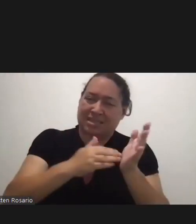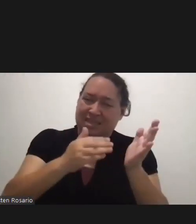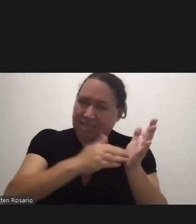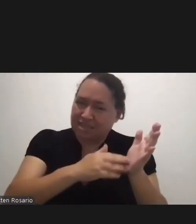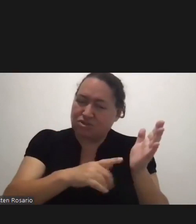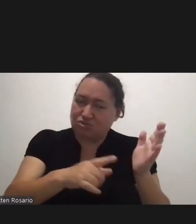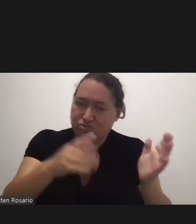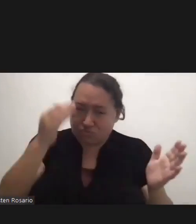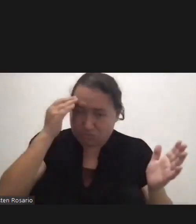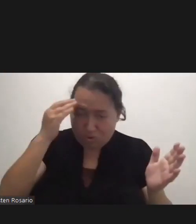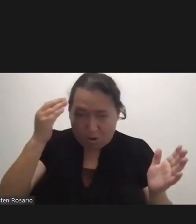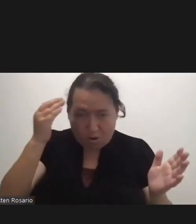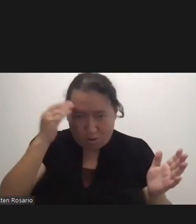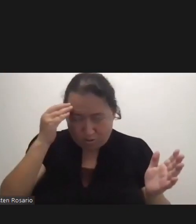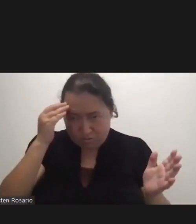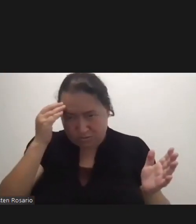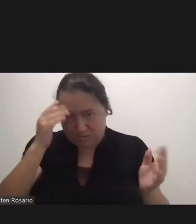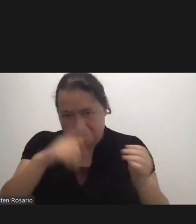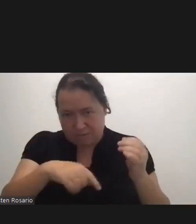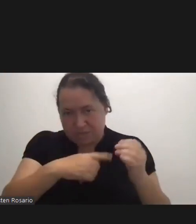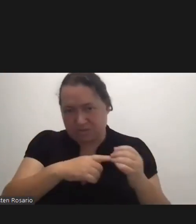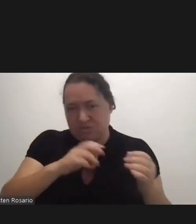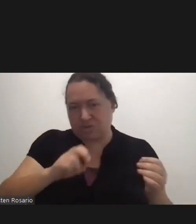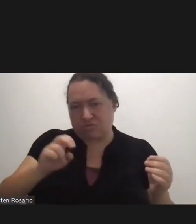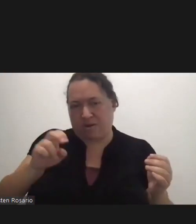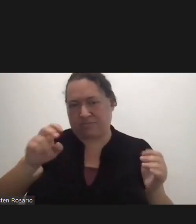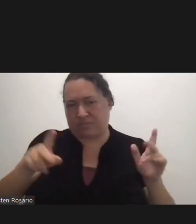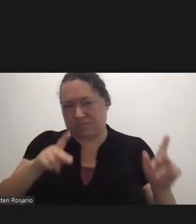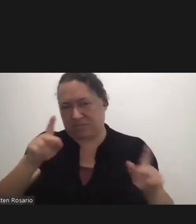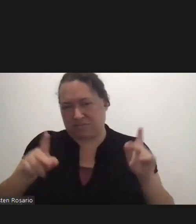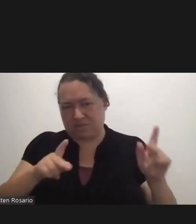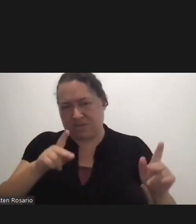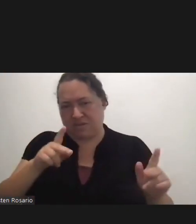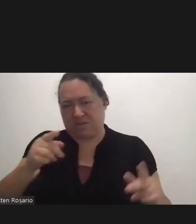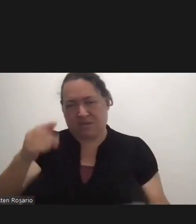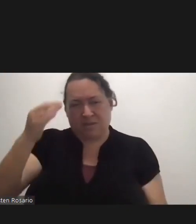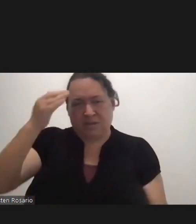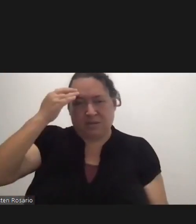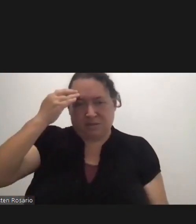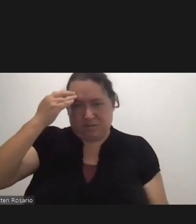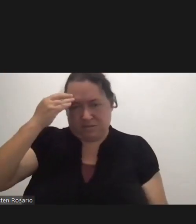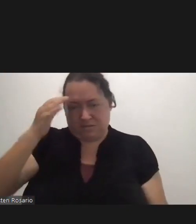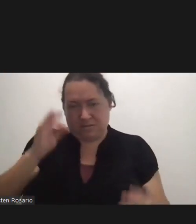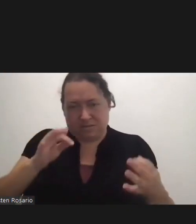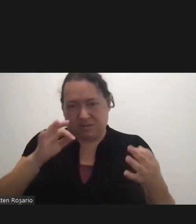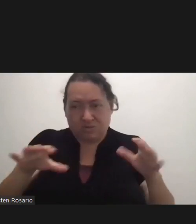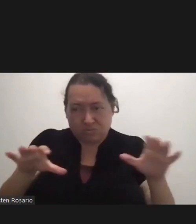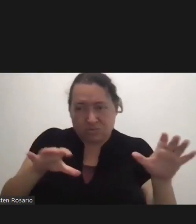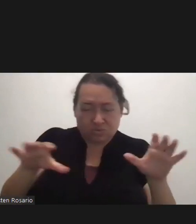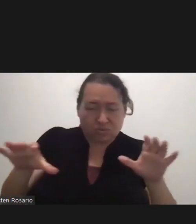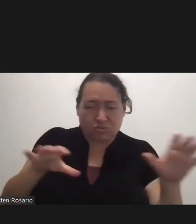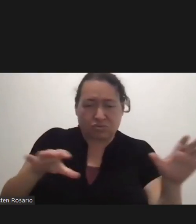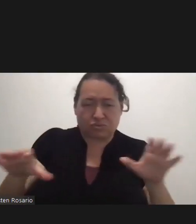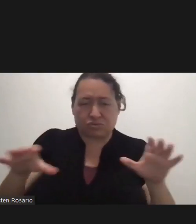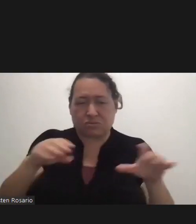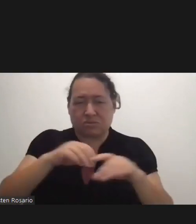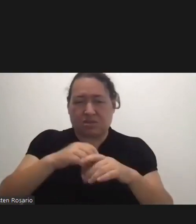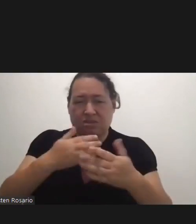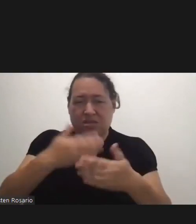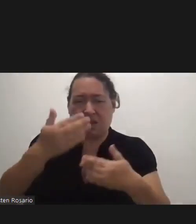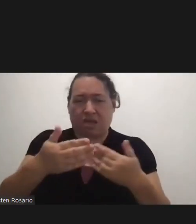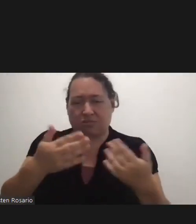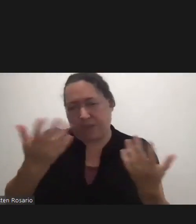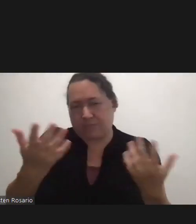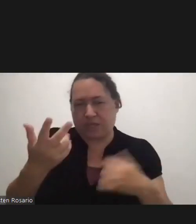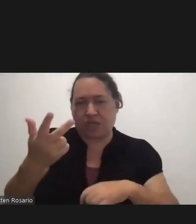Nestor And Even The Travel Industry People Are Aware Of This That Even If We Do In The Next Three Or